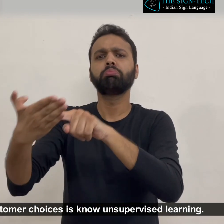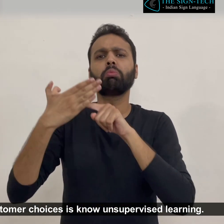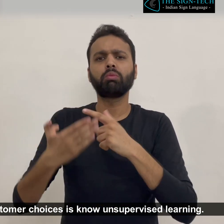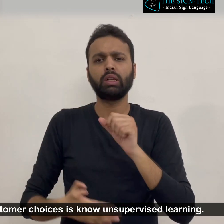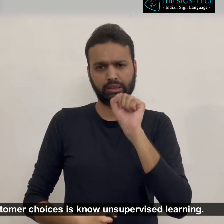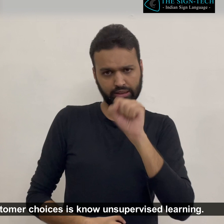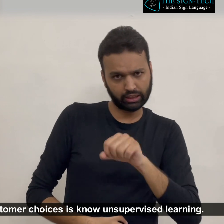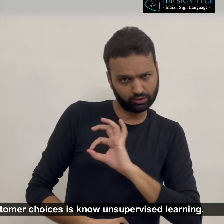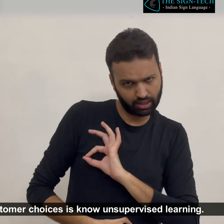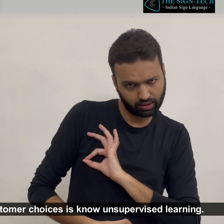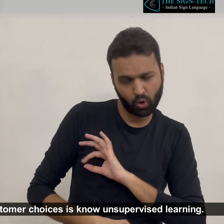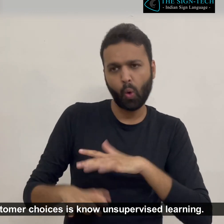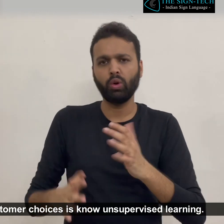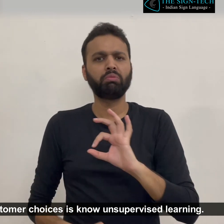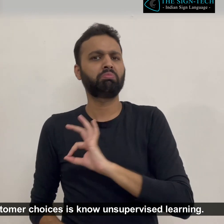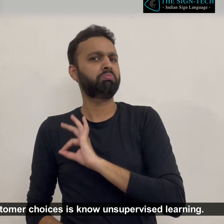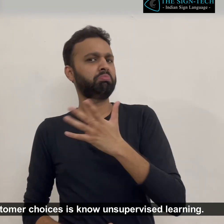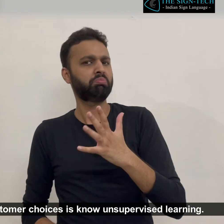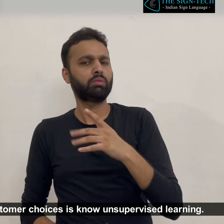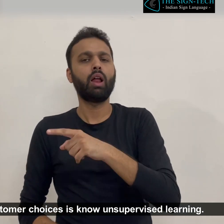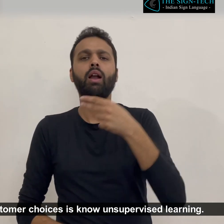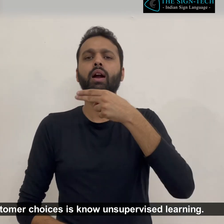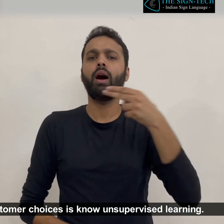According to their customer choices is no unsupervised learning.